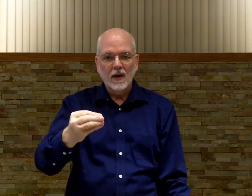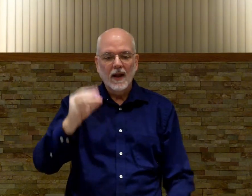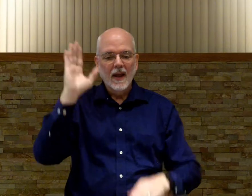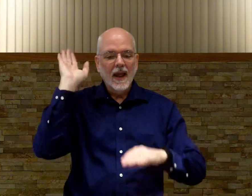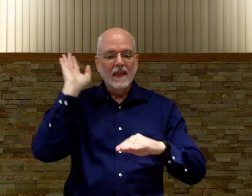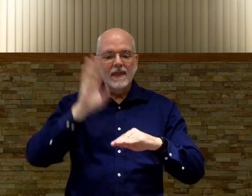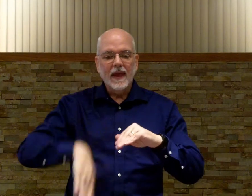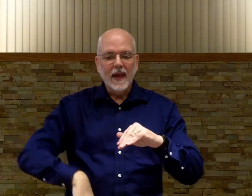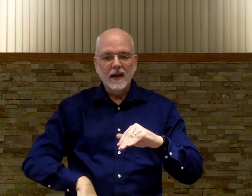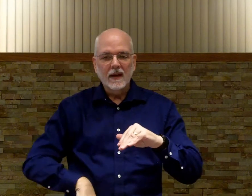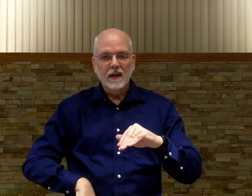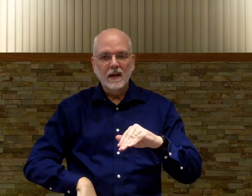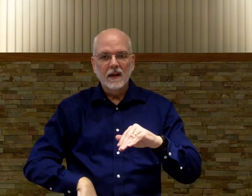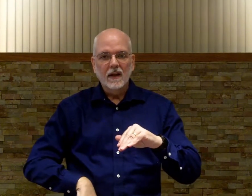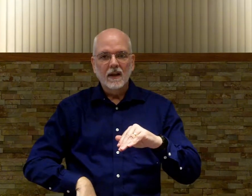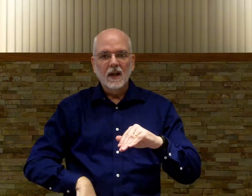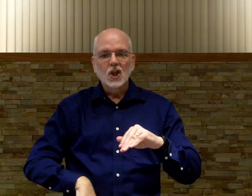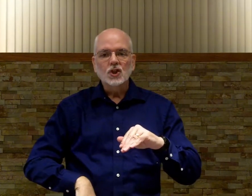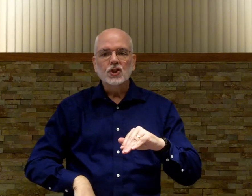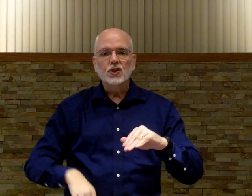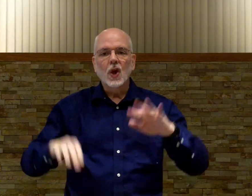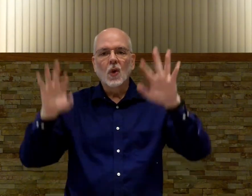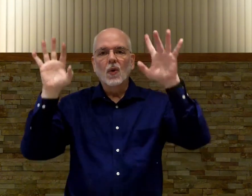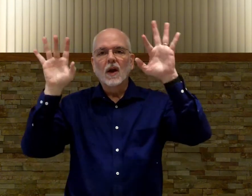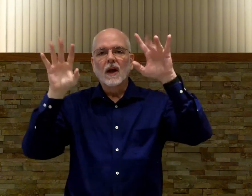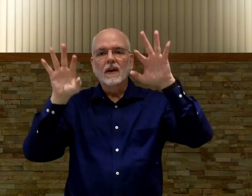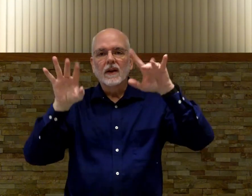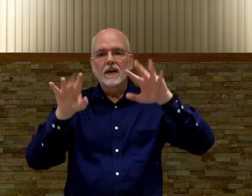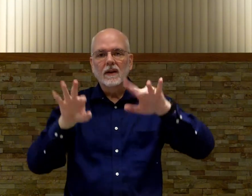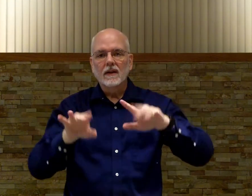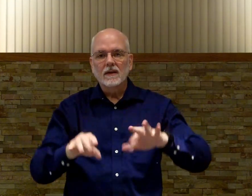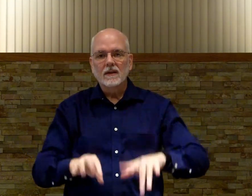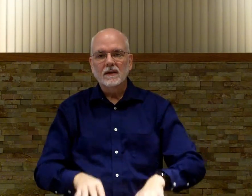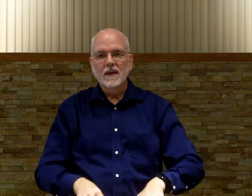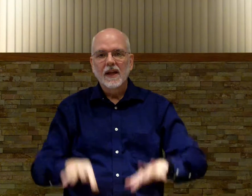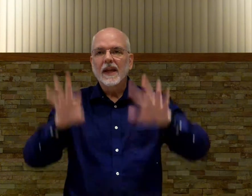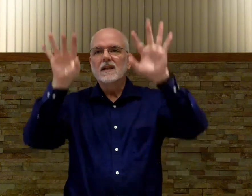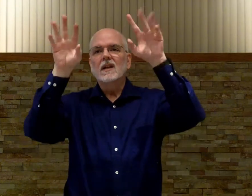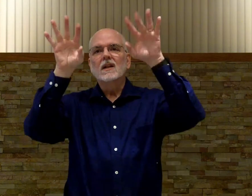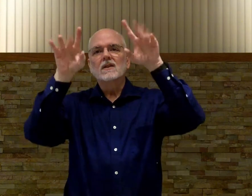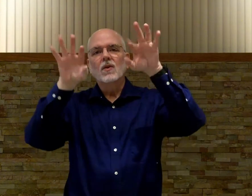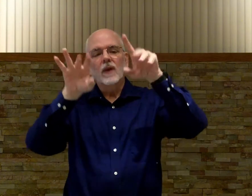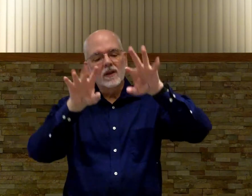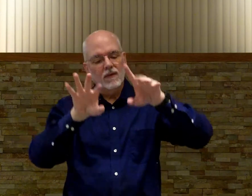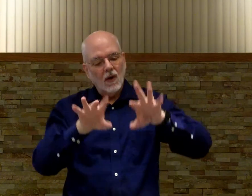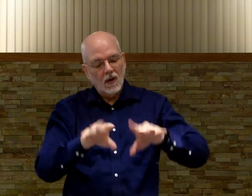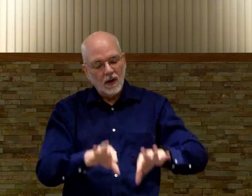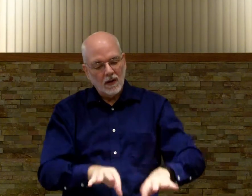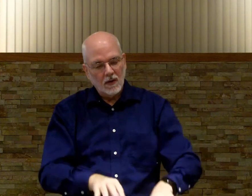than and snow it's a little snowflake falling to the